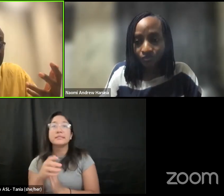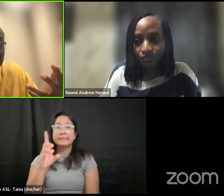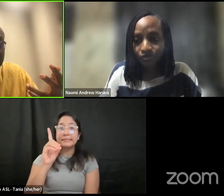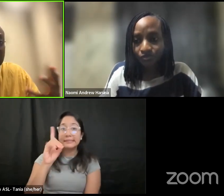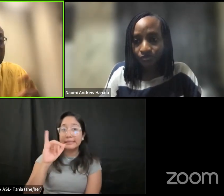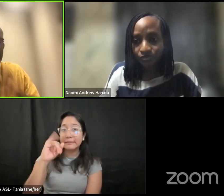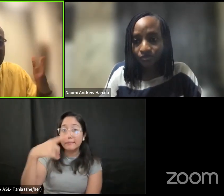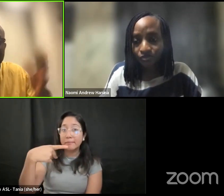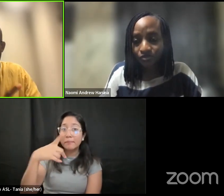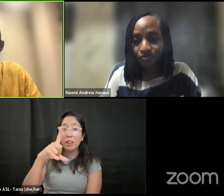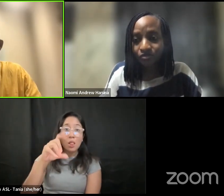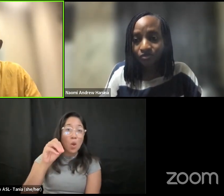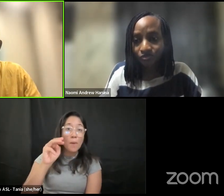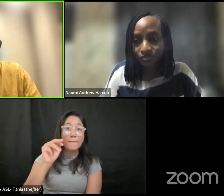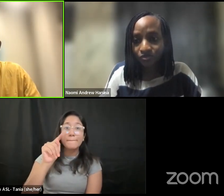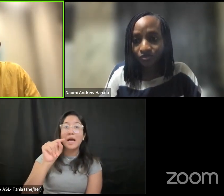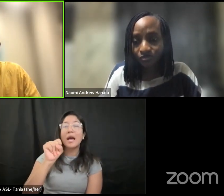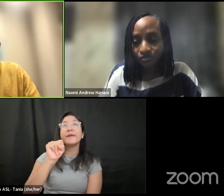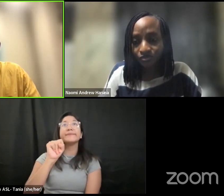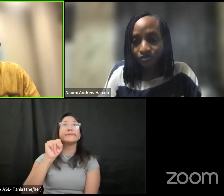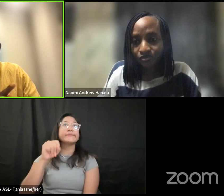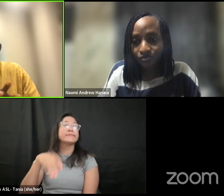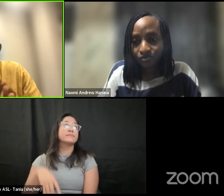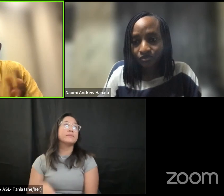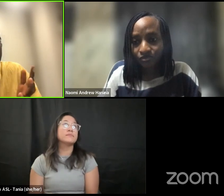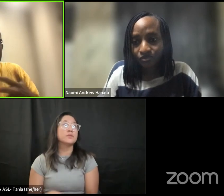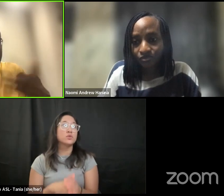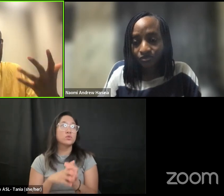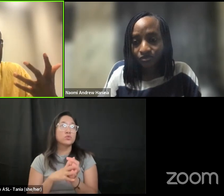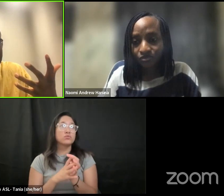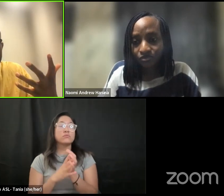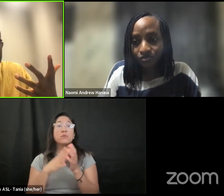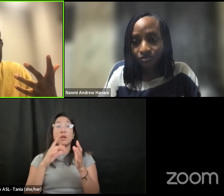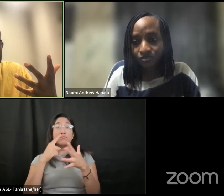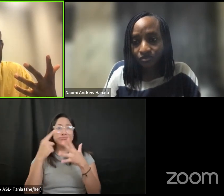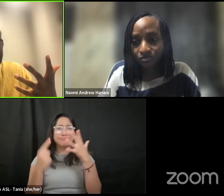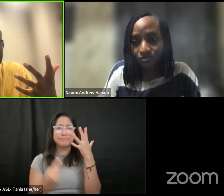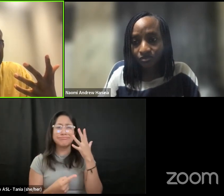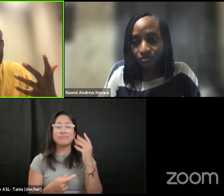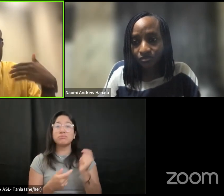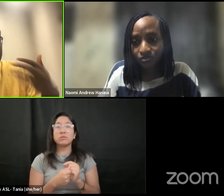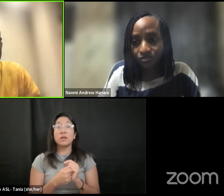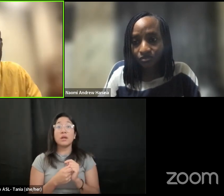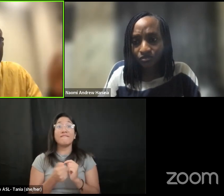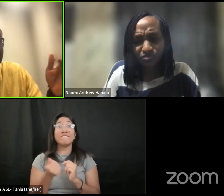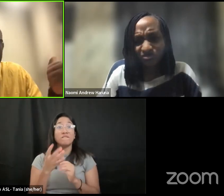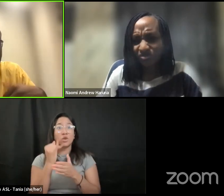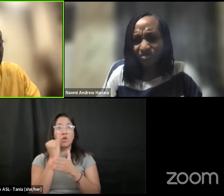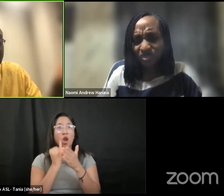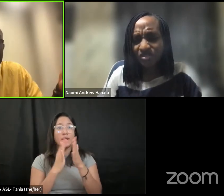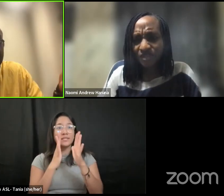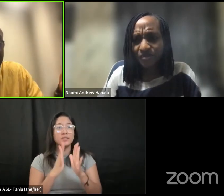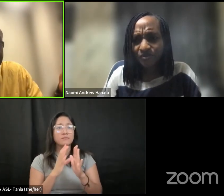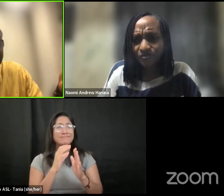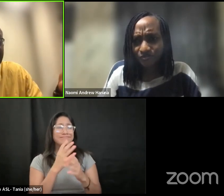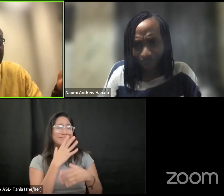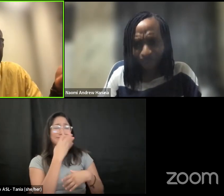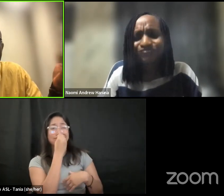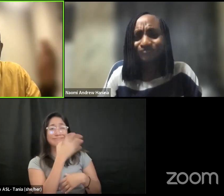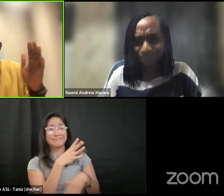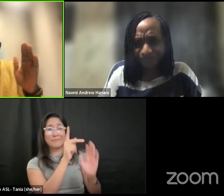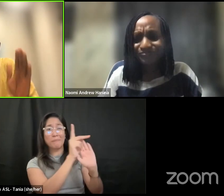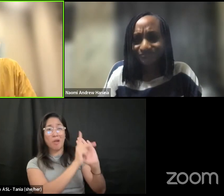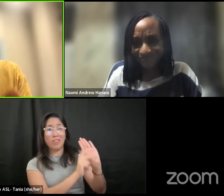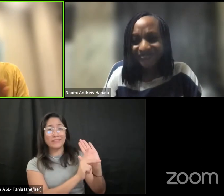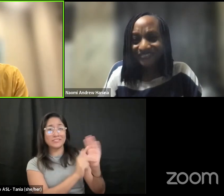diplomatic commissions and different things like that and artists there's some artists that are not just interested in policymaking they just want to do their art and they're out of the place